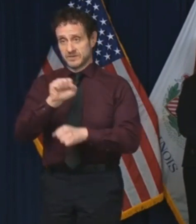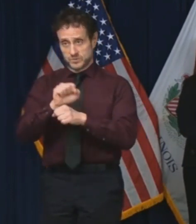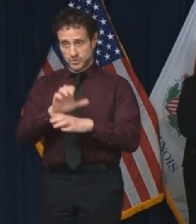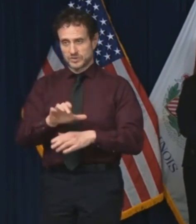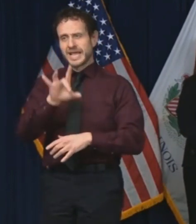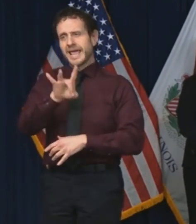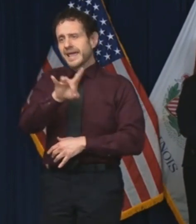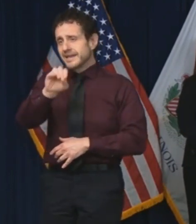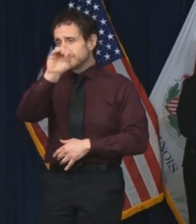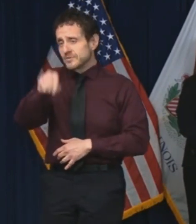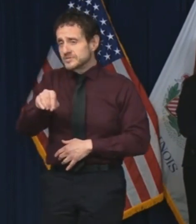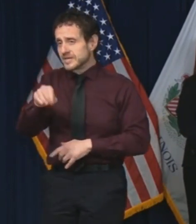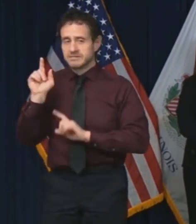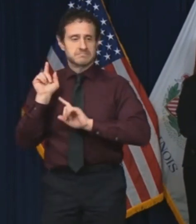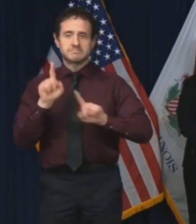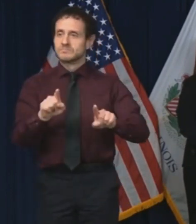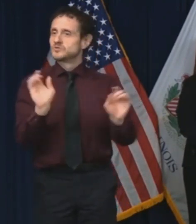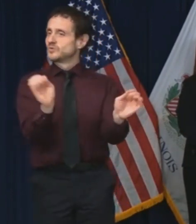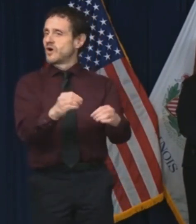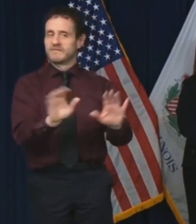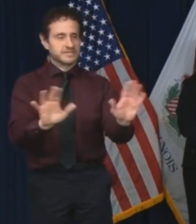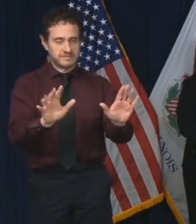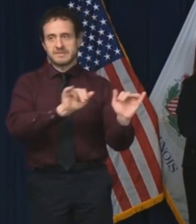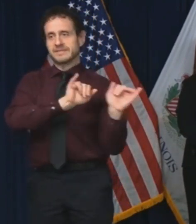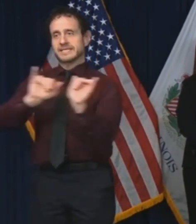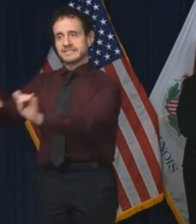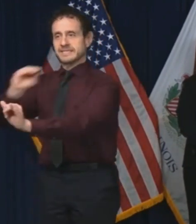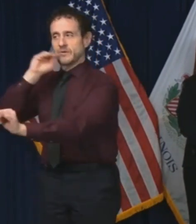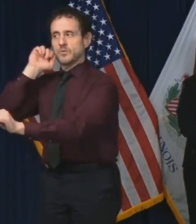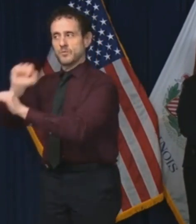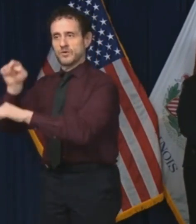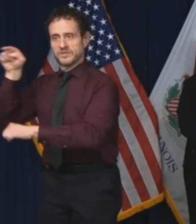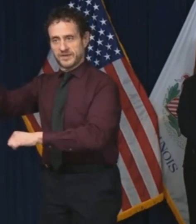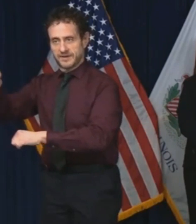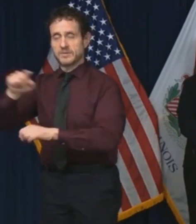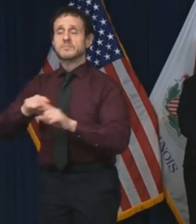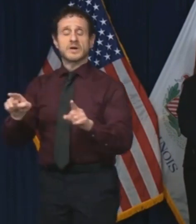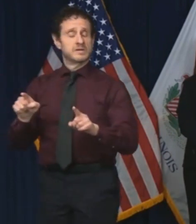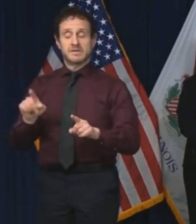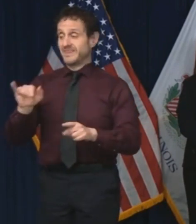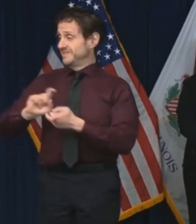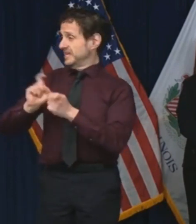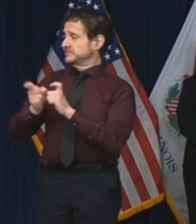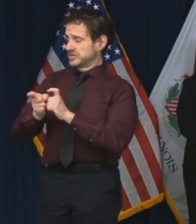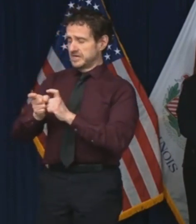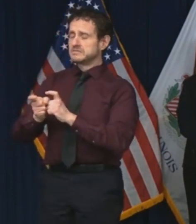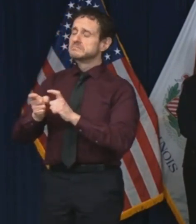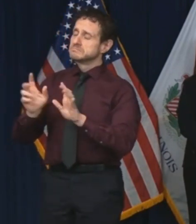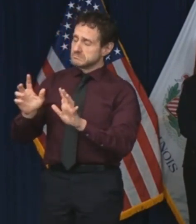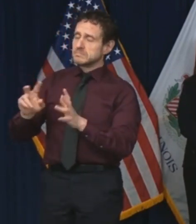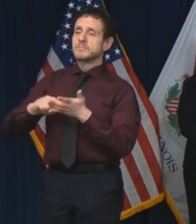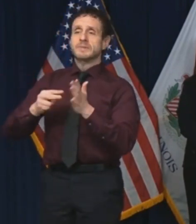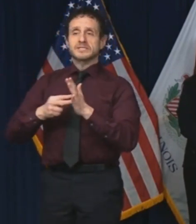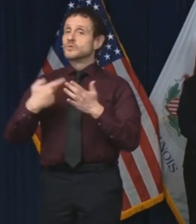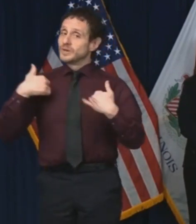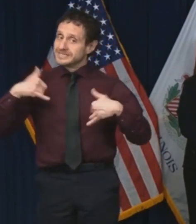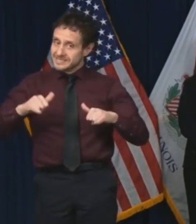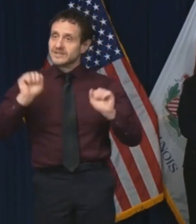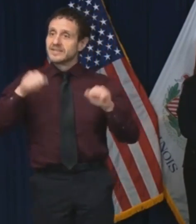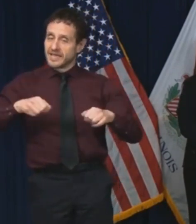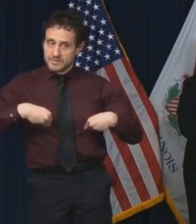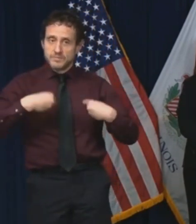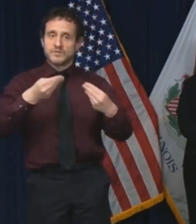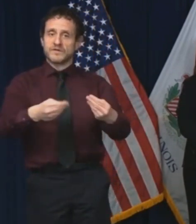workforce no longer report to an office. But even with that change, we are still providing the support